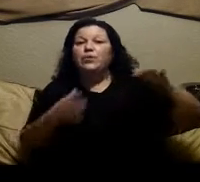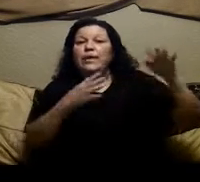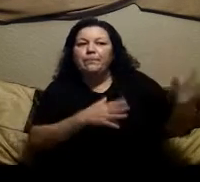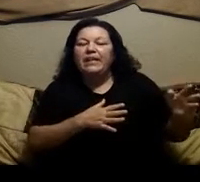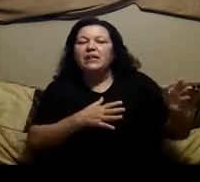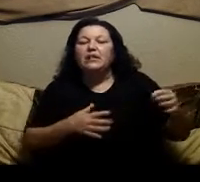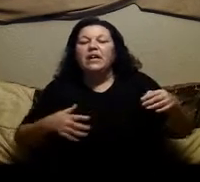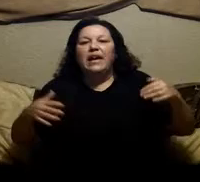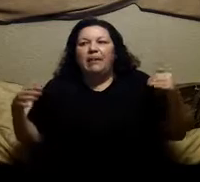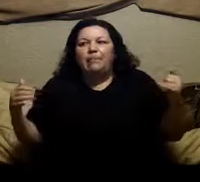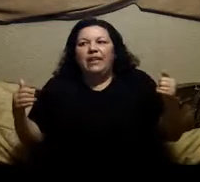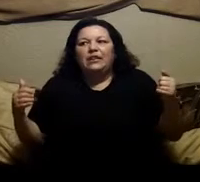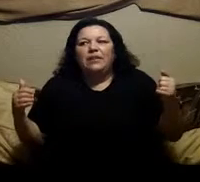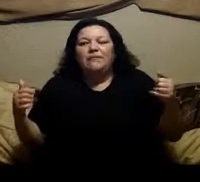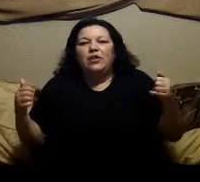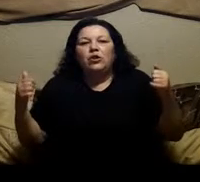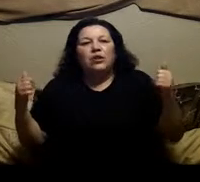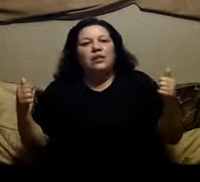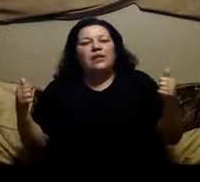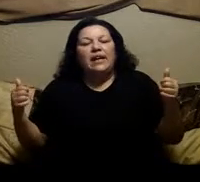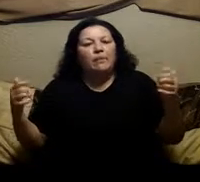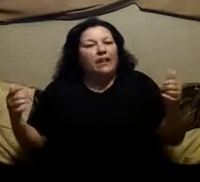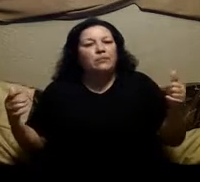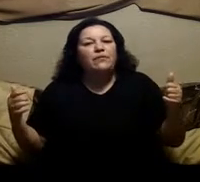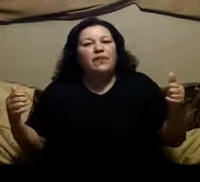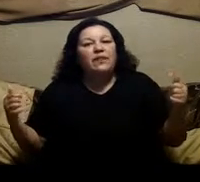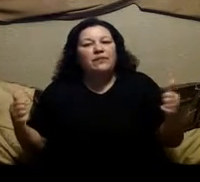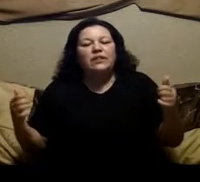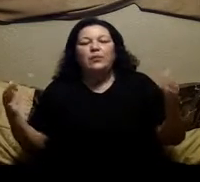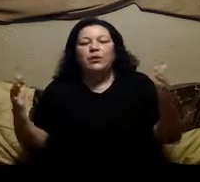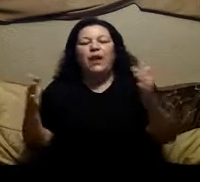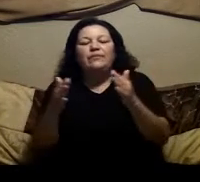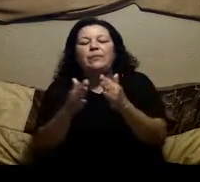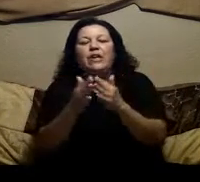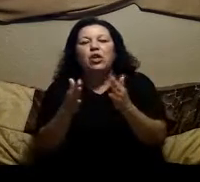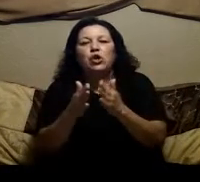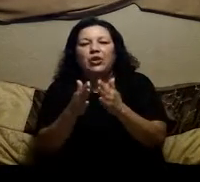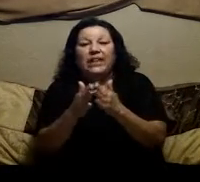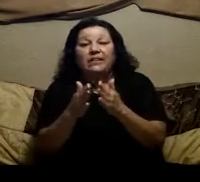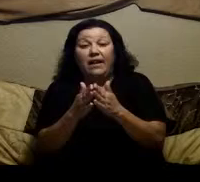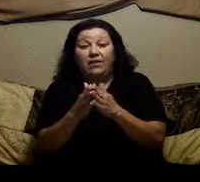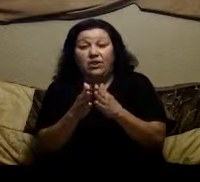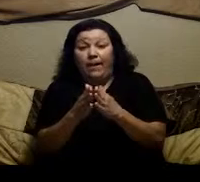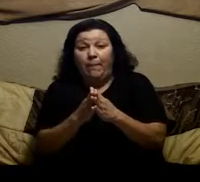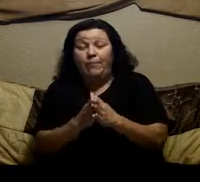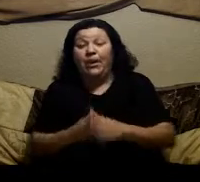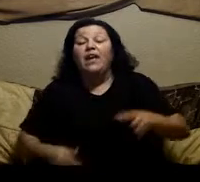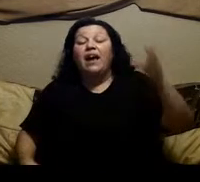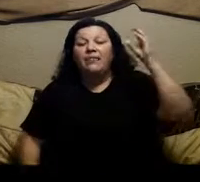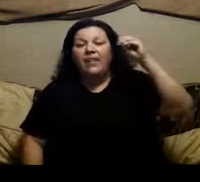drink beer it makes me feel good and it makes me feel invincible you have something good attached to that memory and